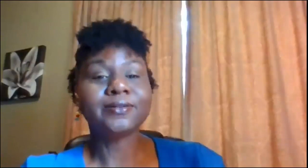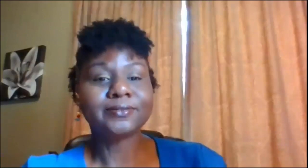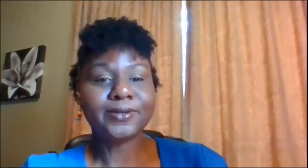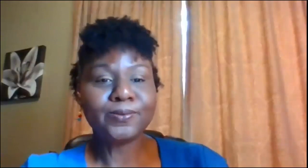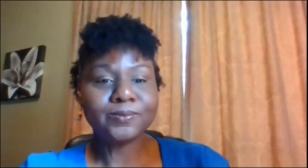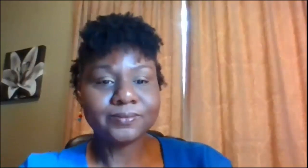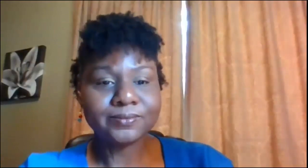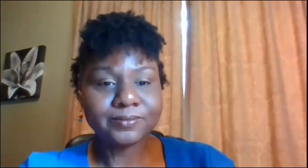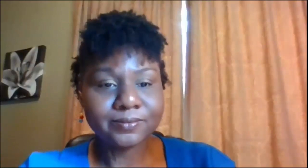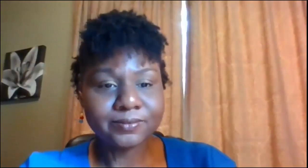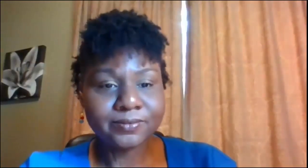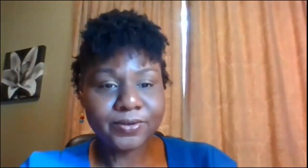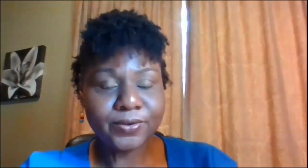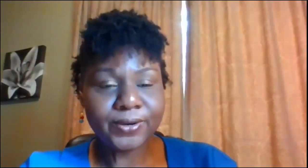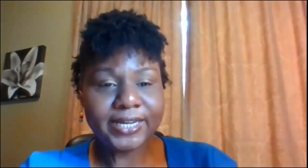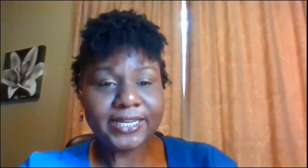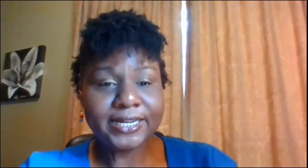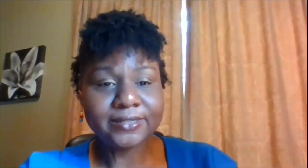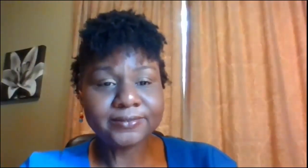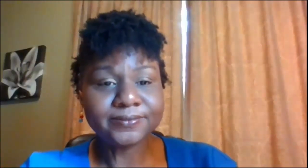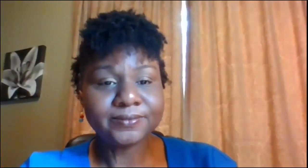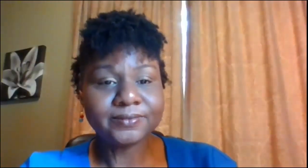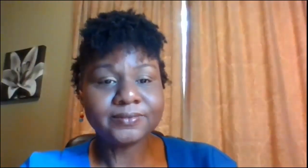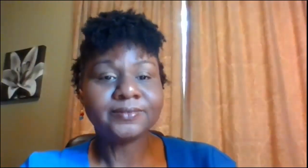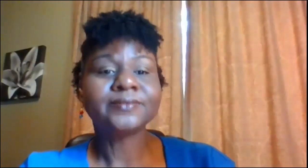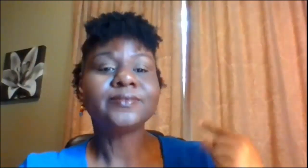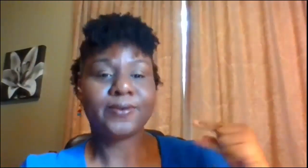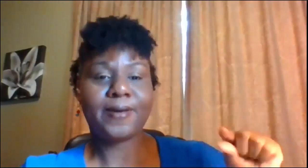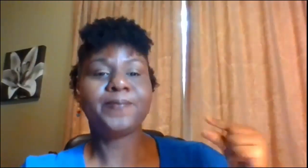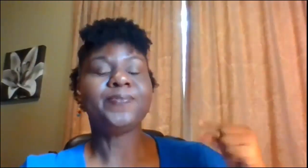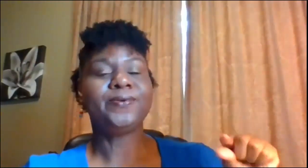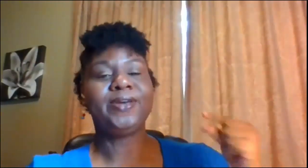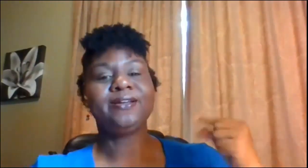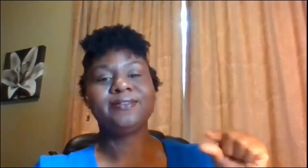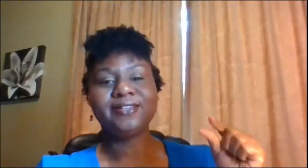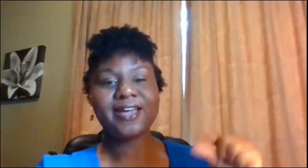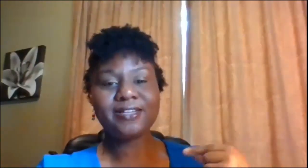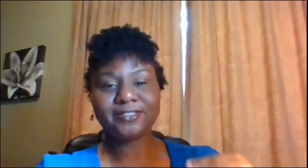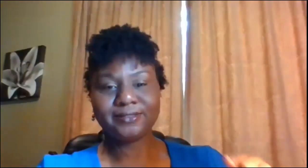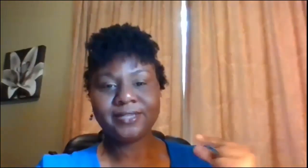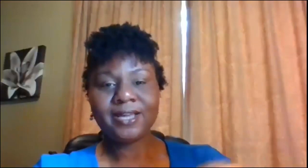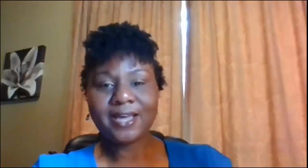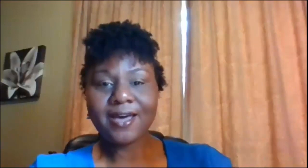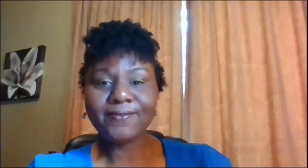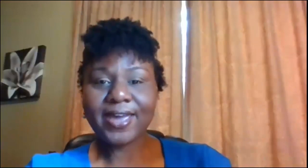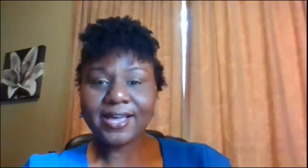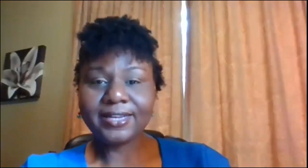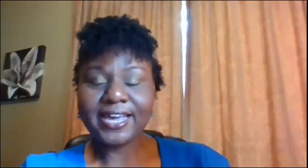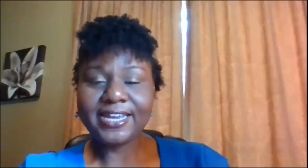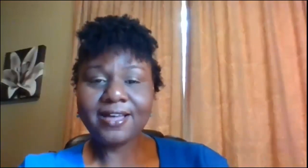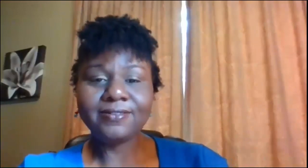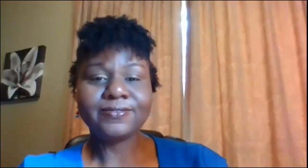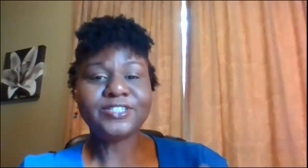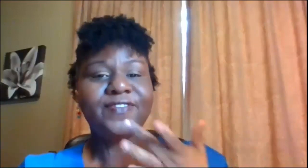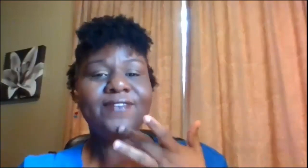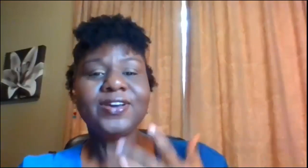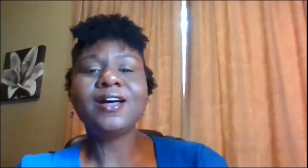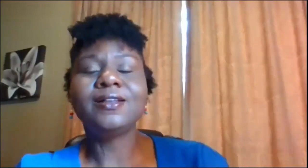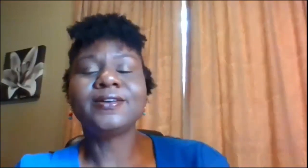nope green green great gotcha all right Elena what's your favorite color